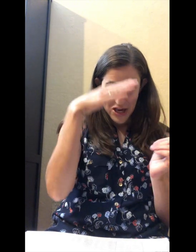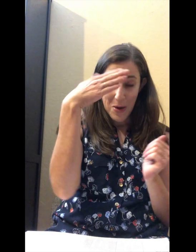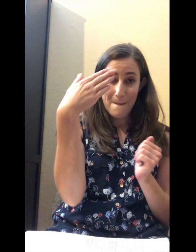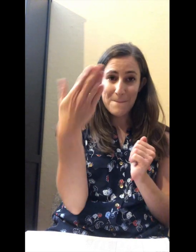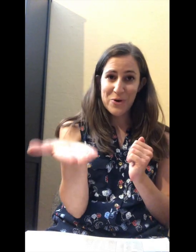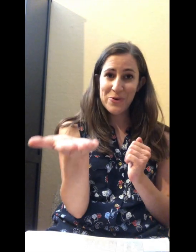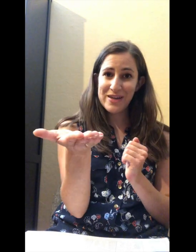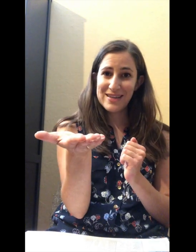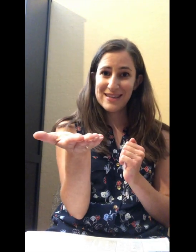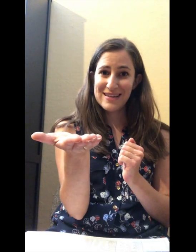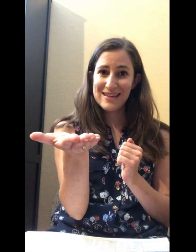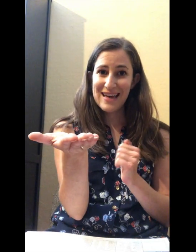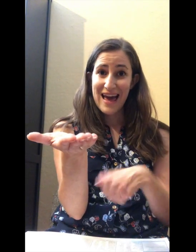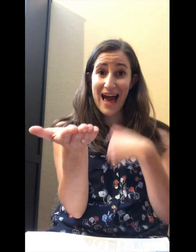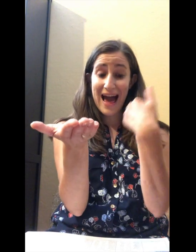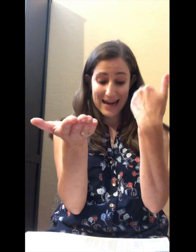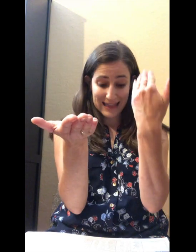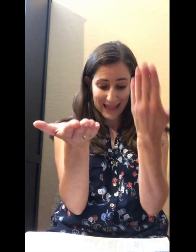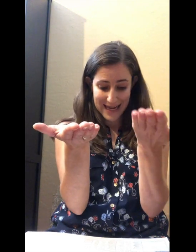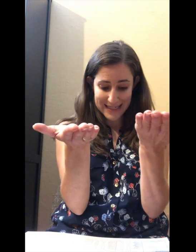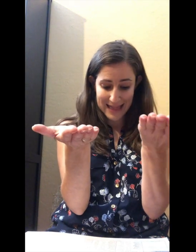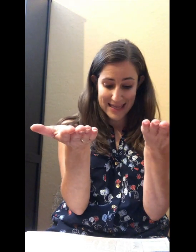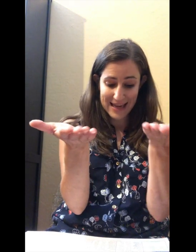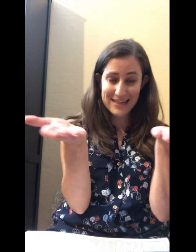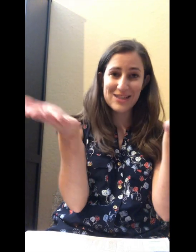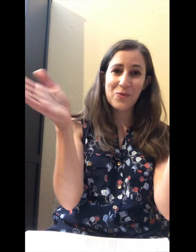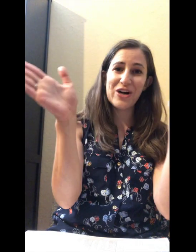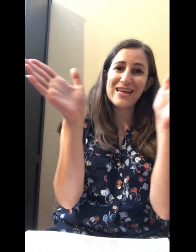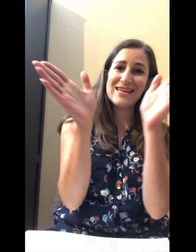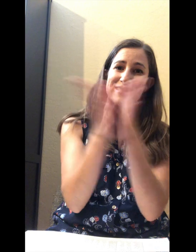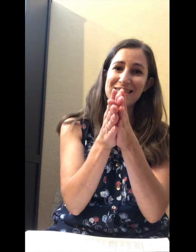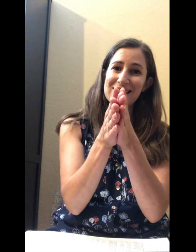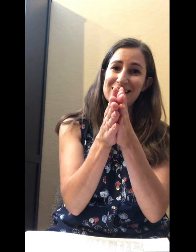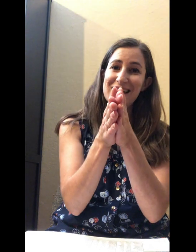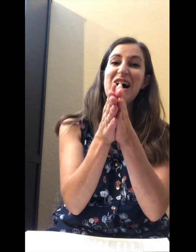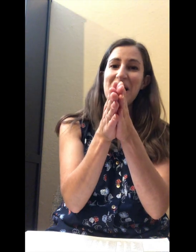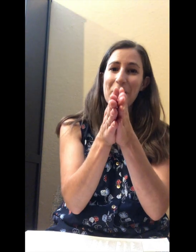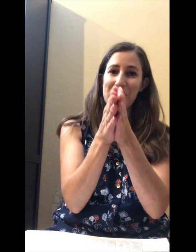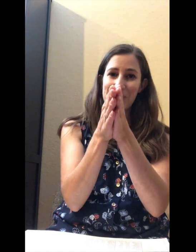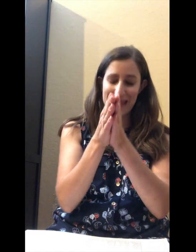Moon. Add light at the end and the word is moonlight.